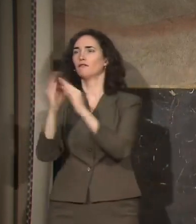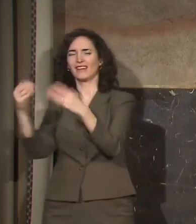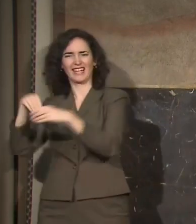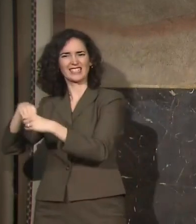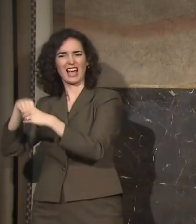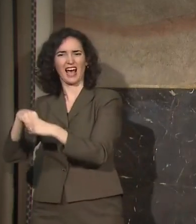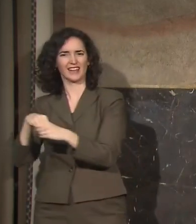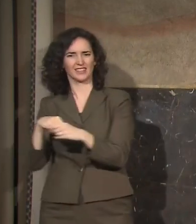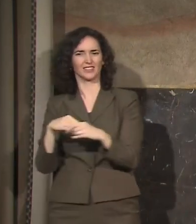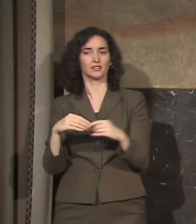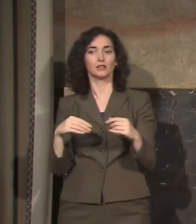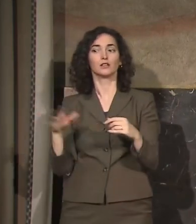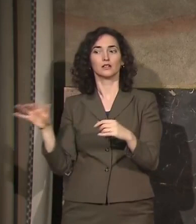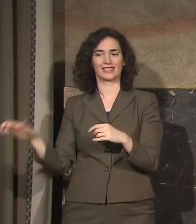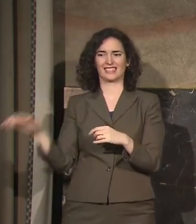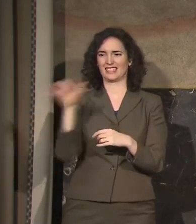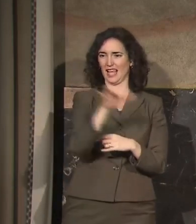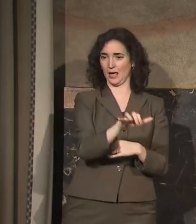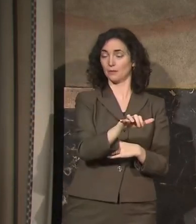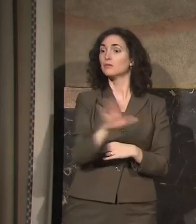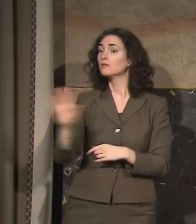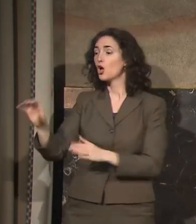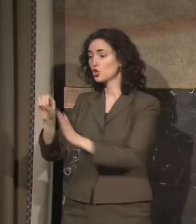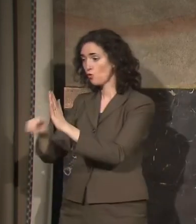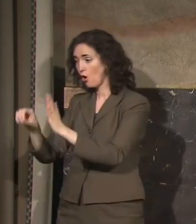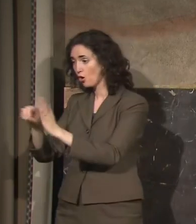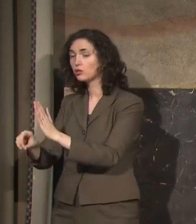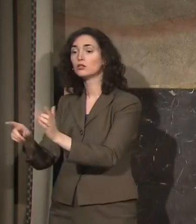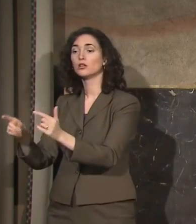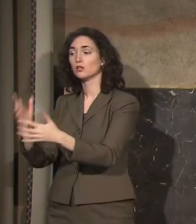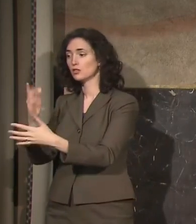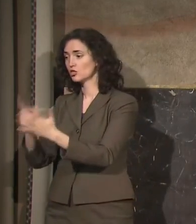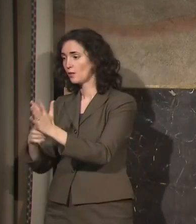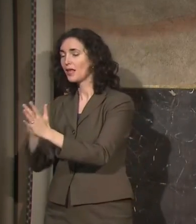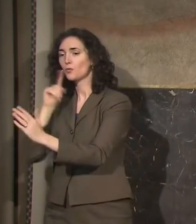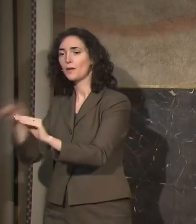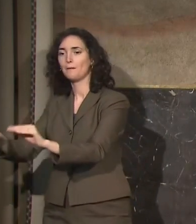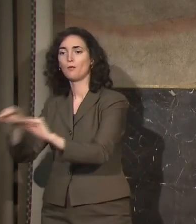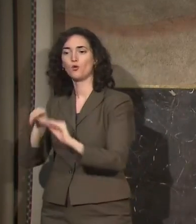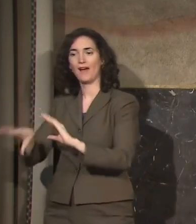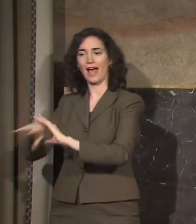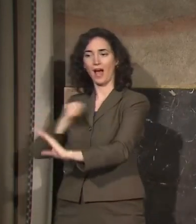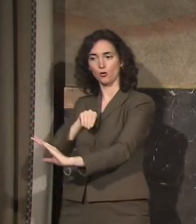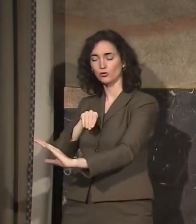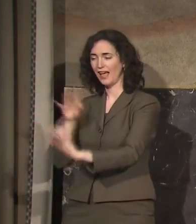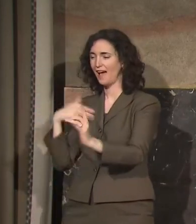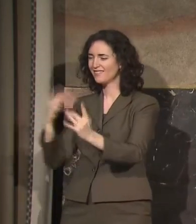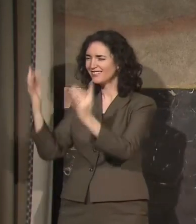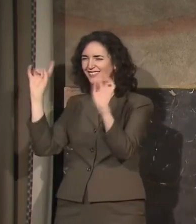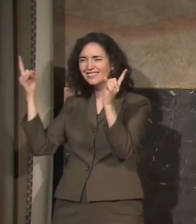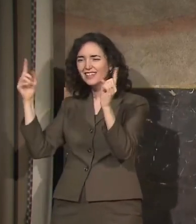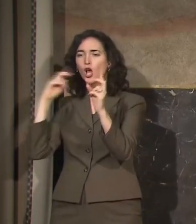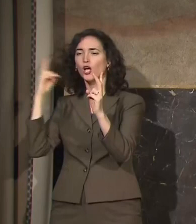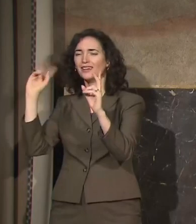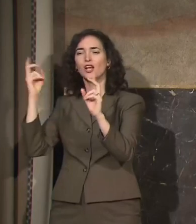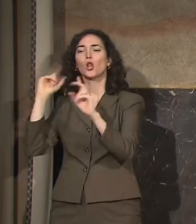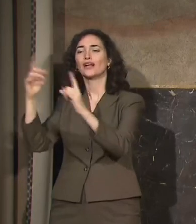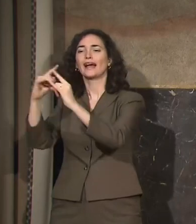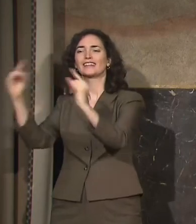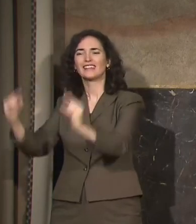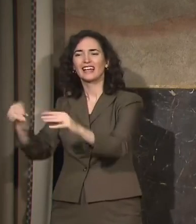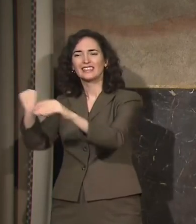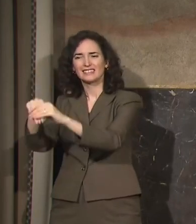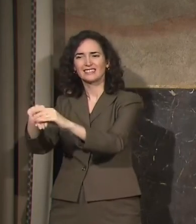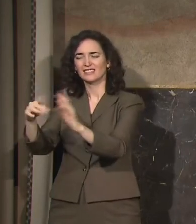move things out of the convention center in New Orleans, some of those tents, those rooms, will be prepositioned and set up